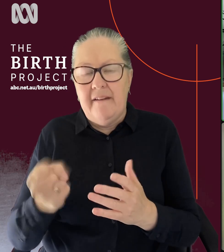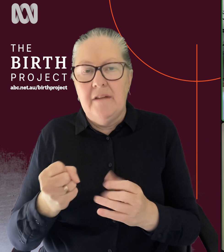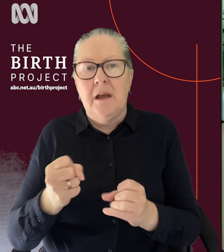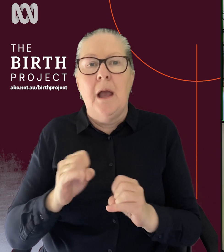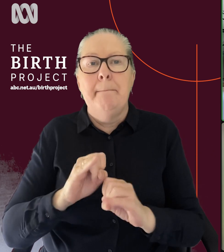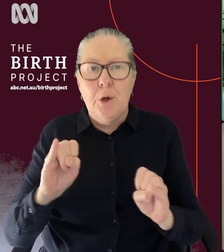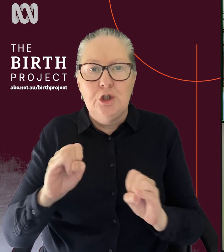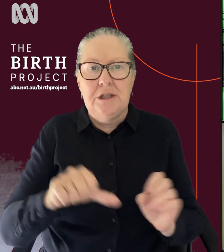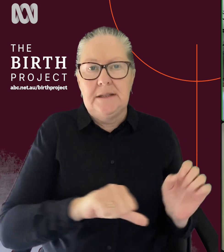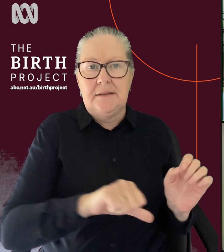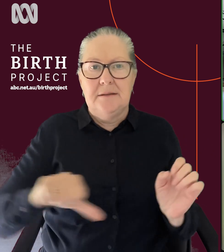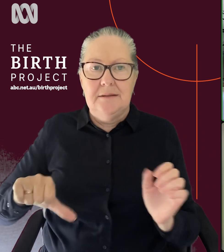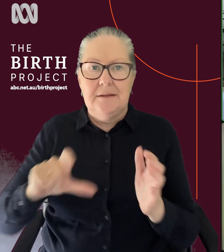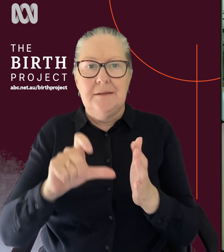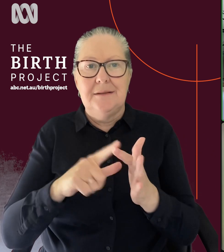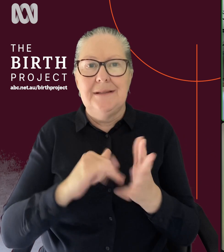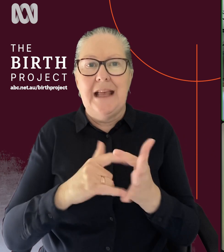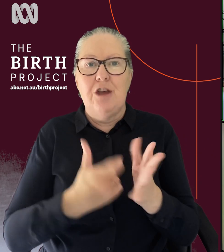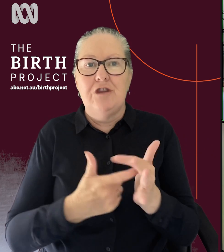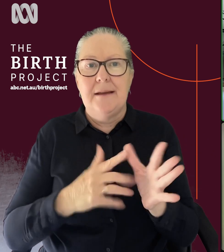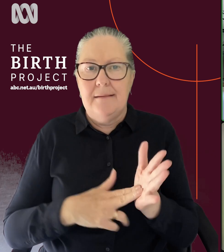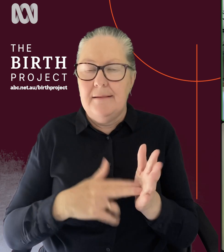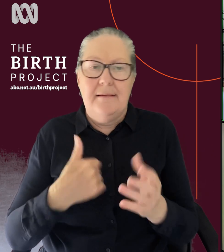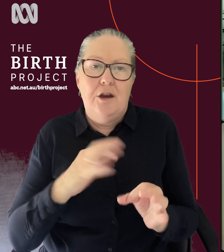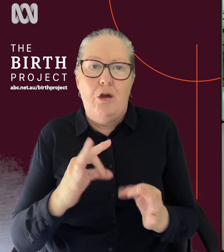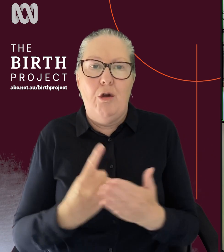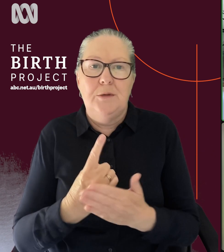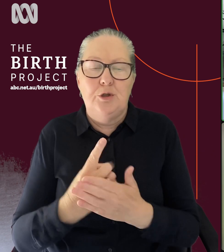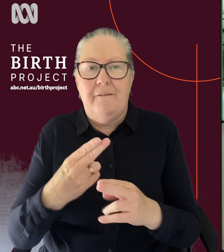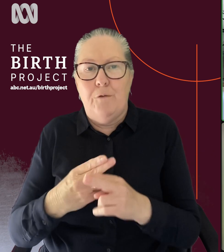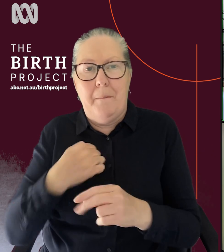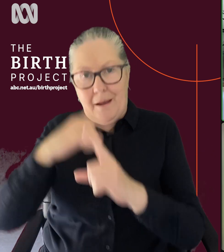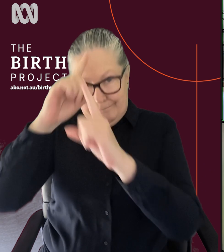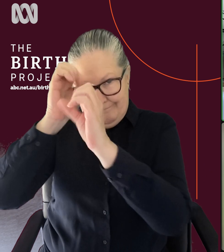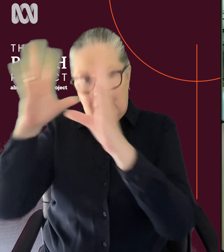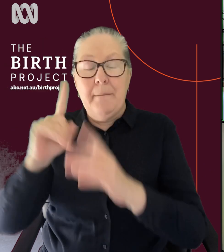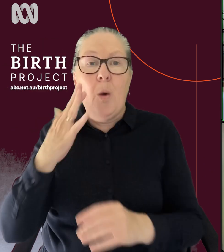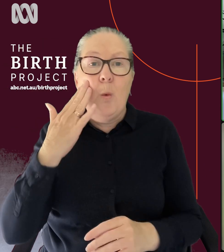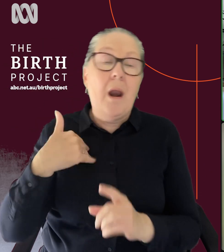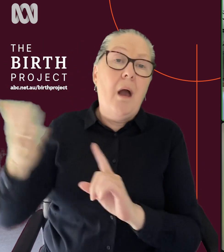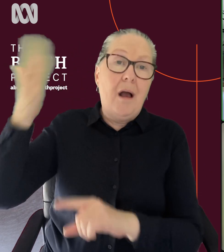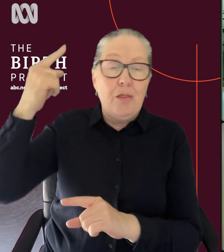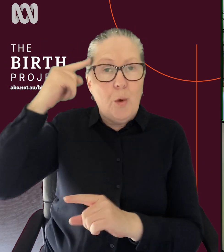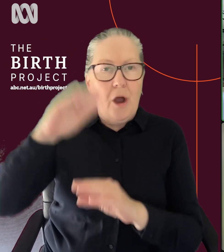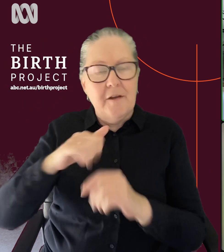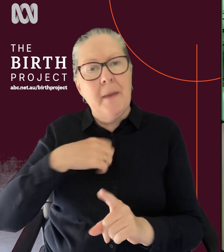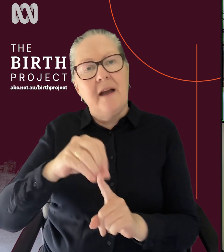emergency cesarean. So there was no kind of opportunity for that. But, you know, I know when I thought about my environment, I was